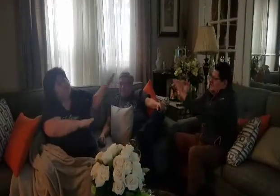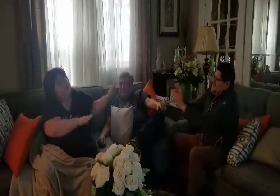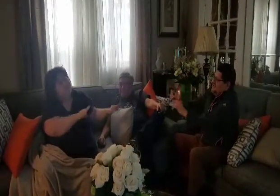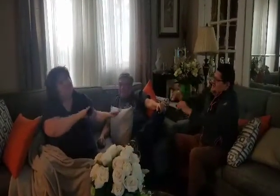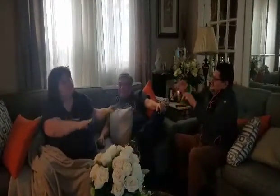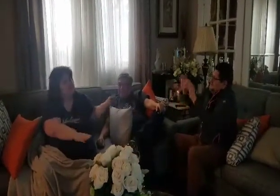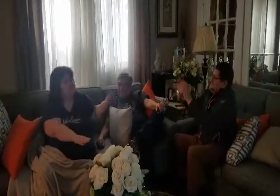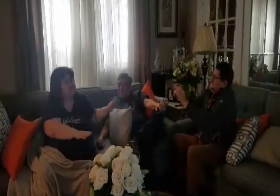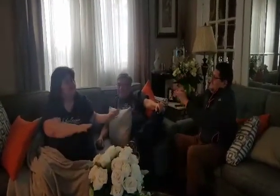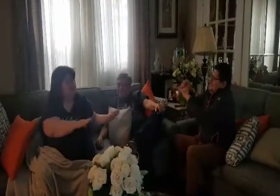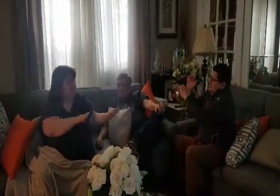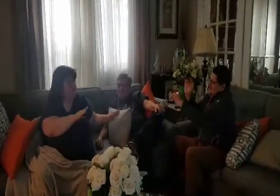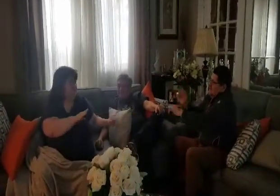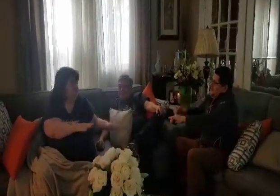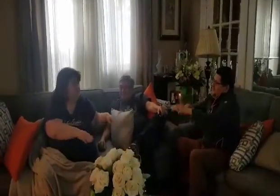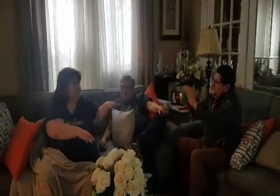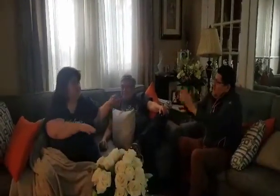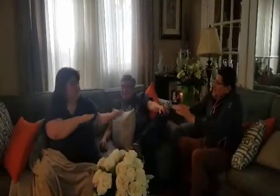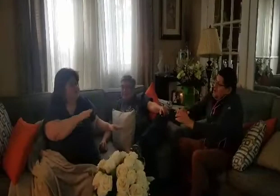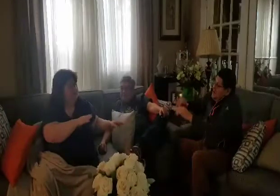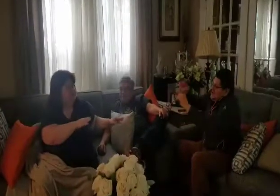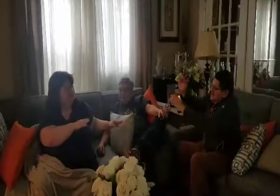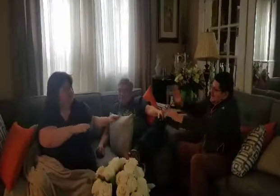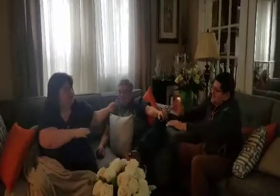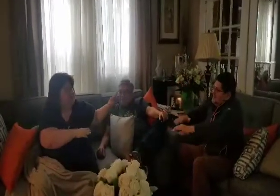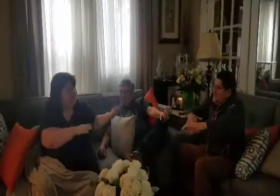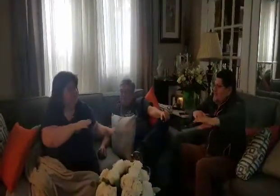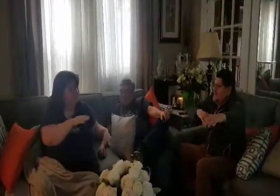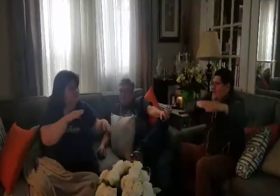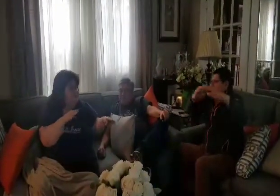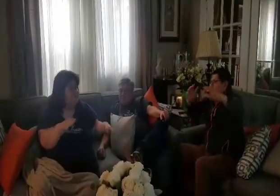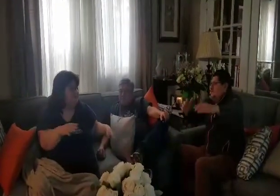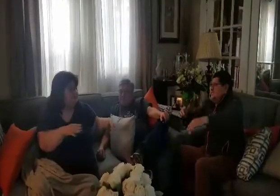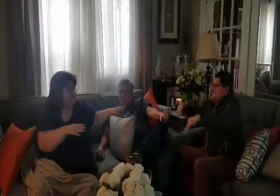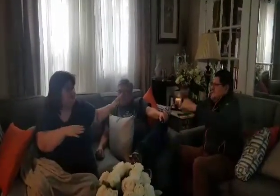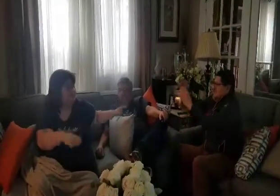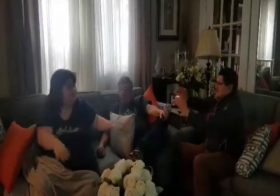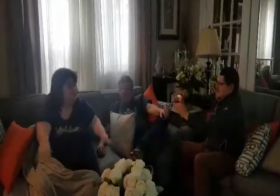me and you, and I think to myself,